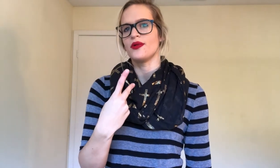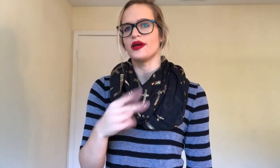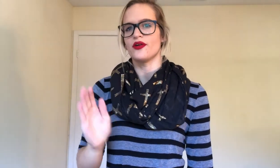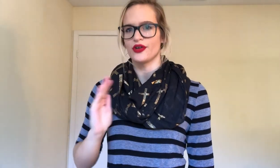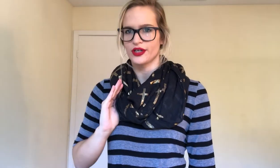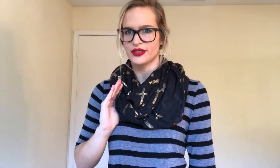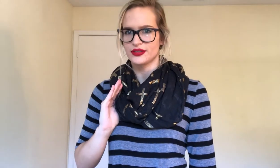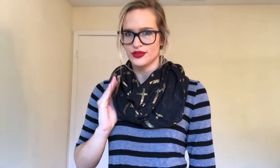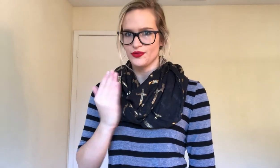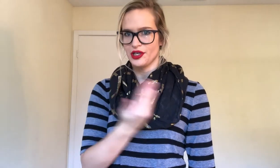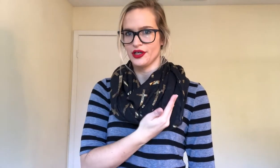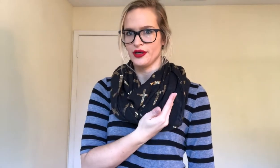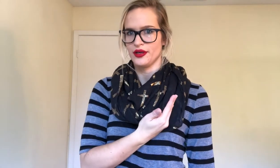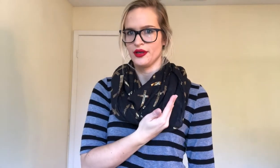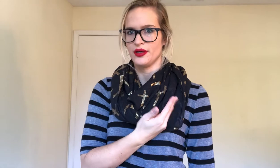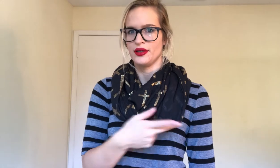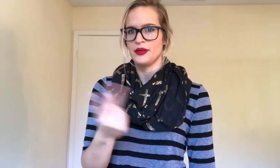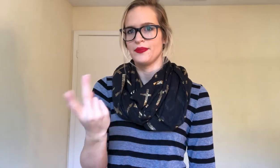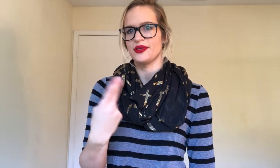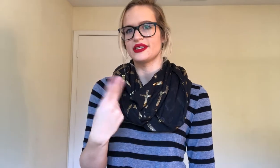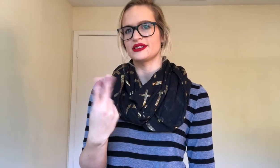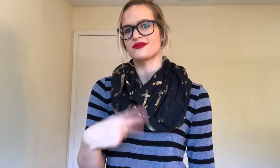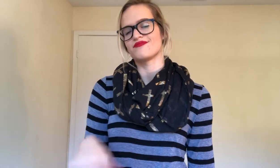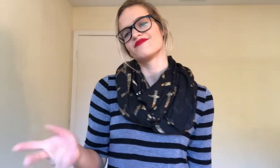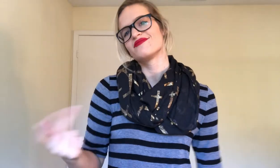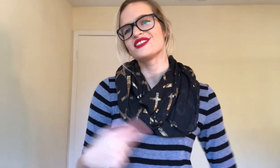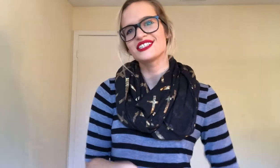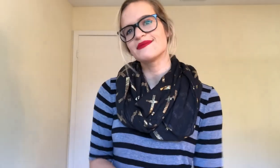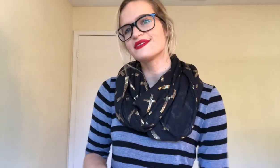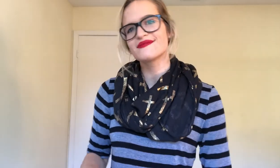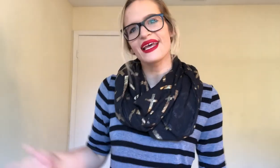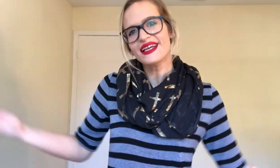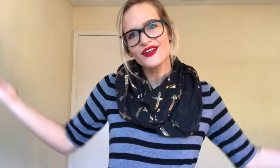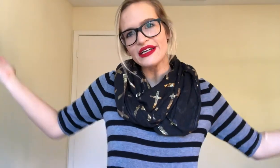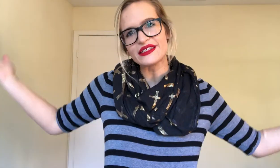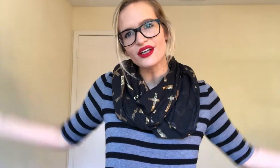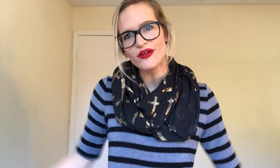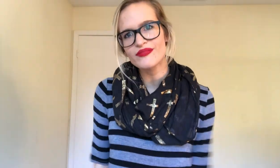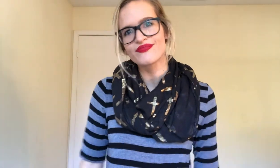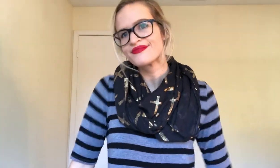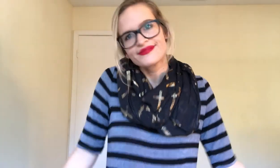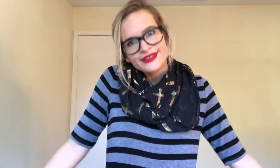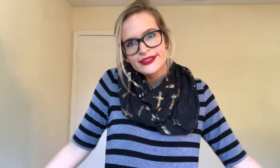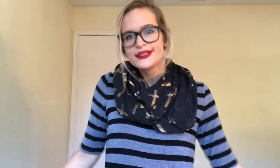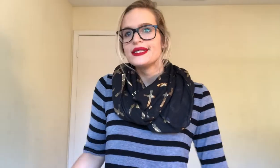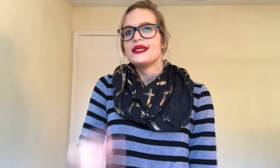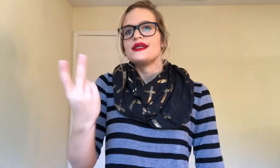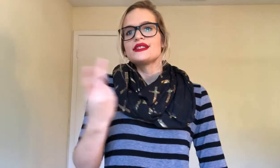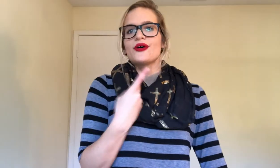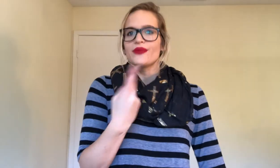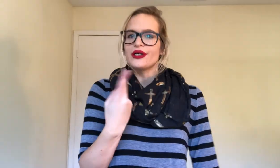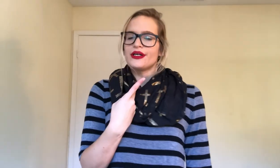Where, or you could do where. For this. Just seems accurate, you know? Till where.